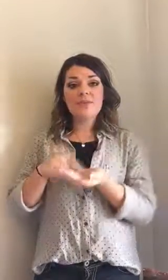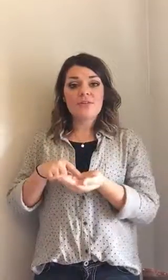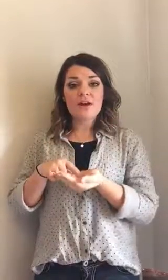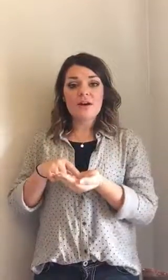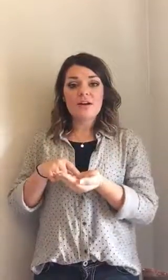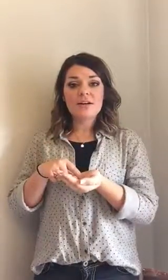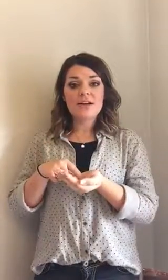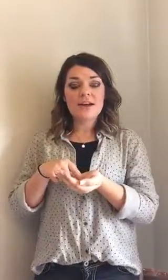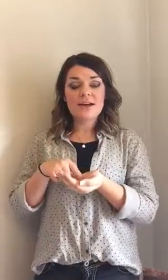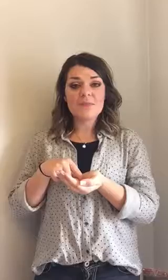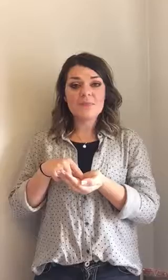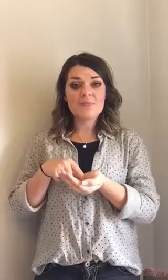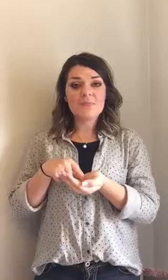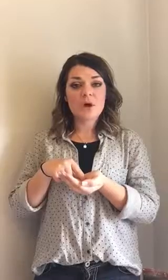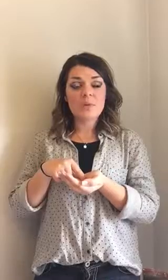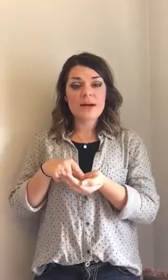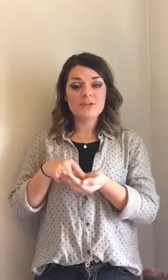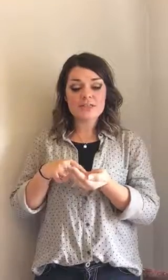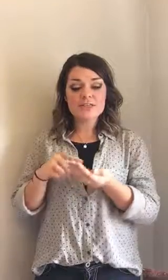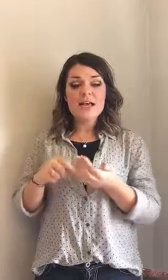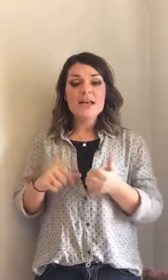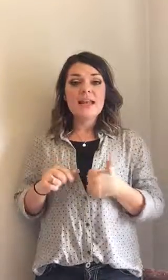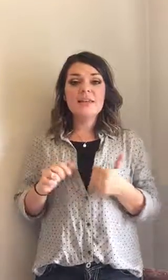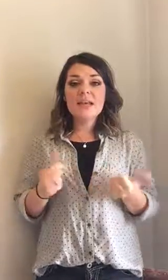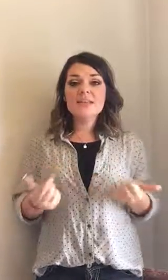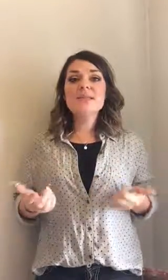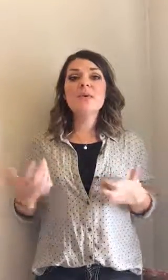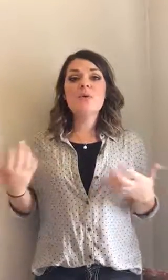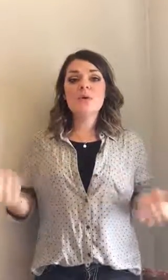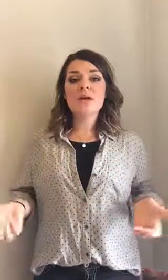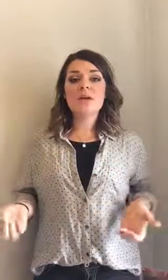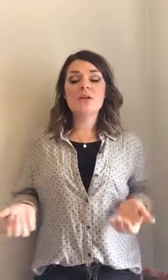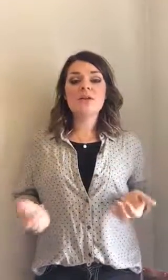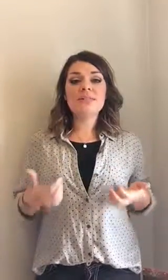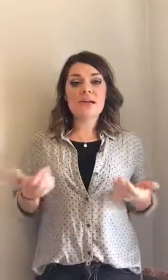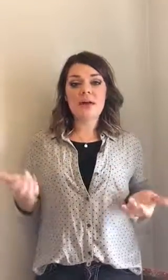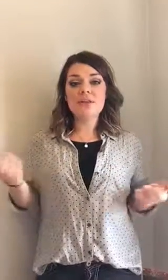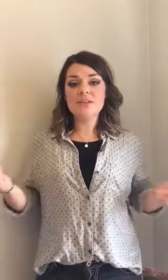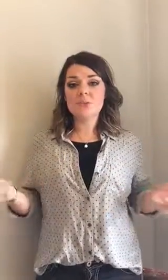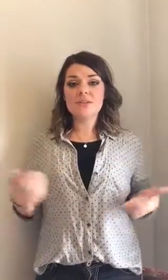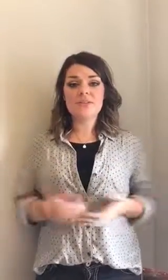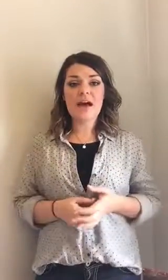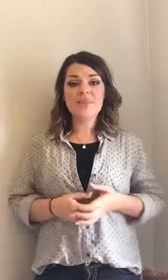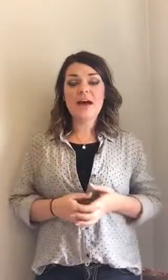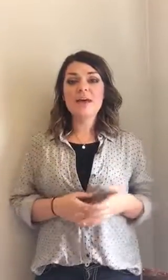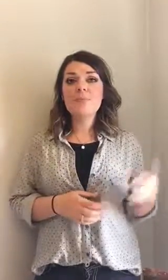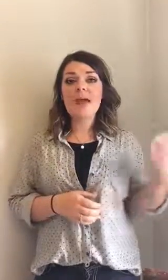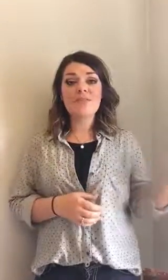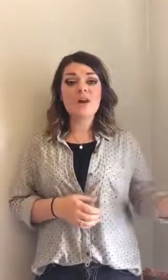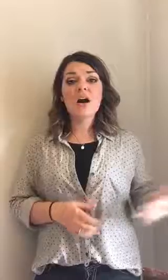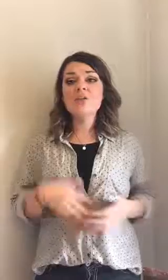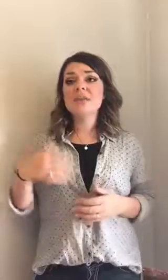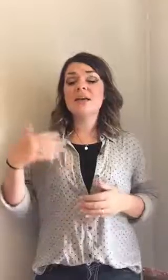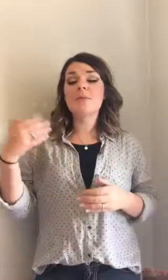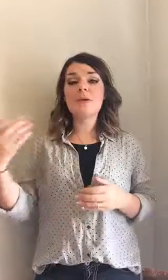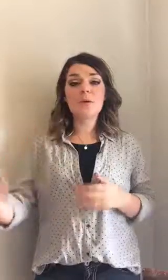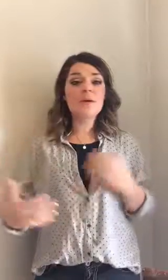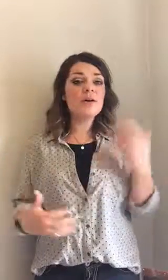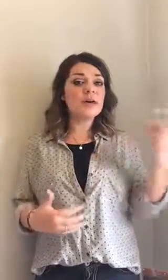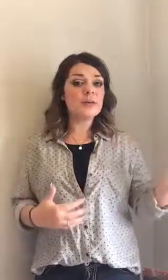our carbohydrates. Now the next thing we want to include is a healthy source of fat. That can be avocados, that can be oil, that could